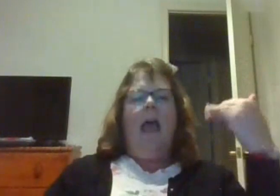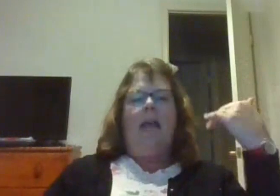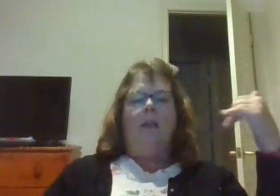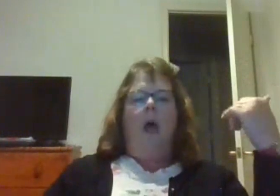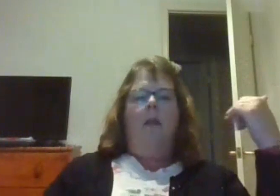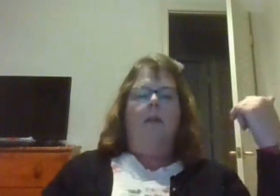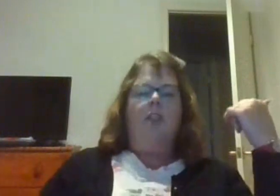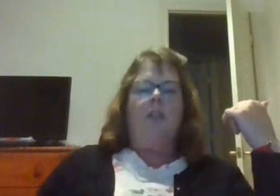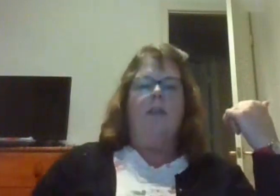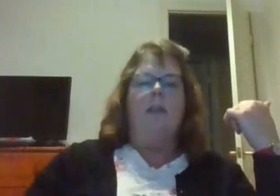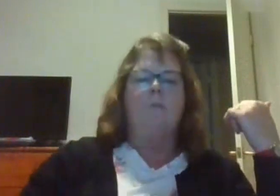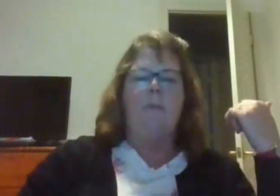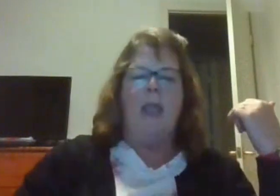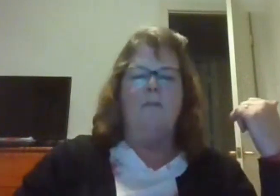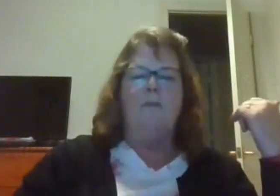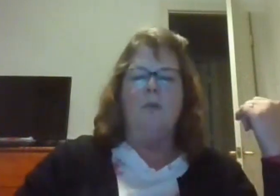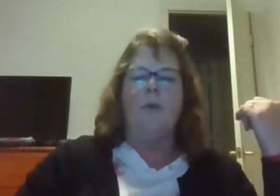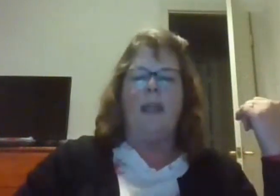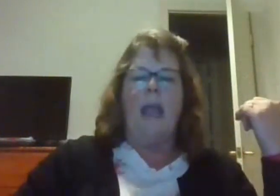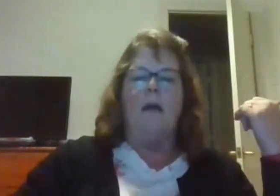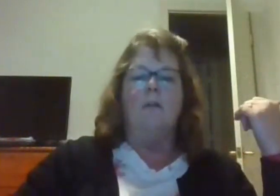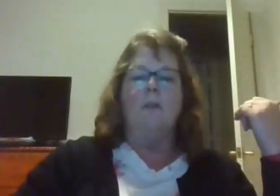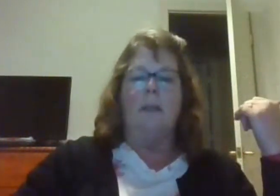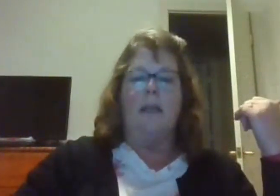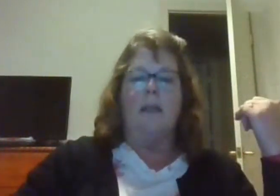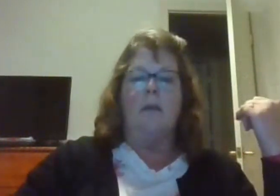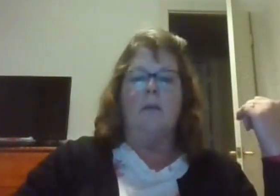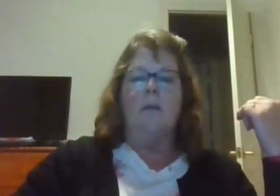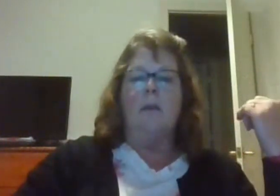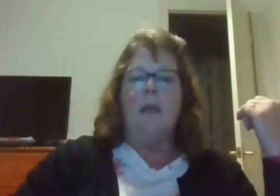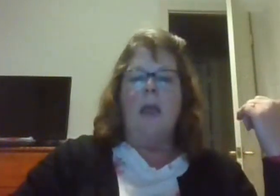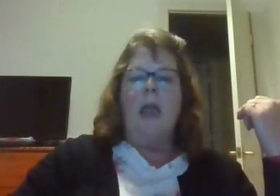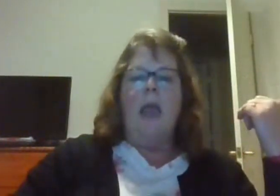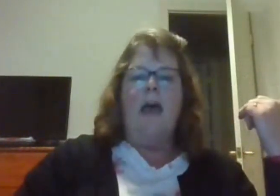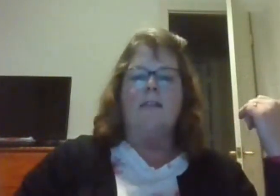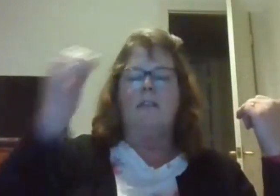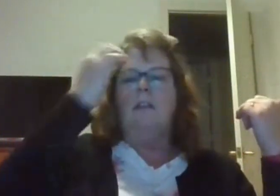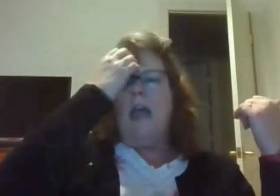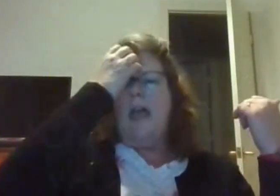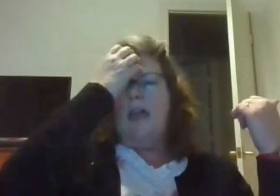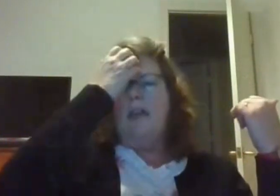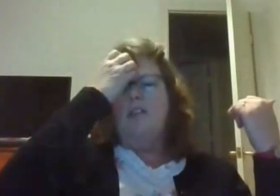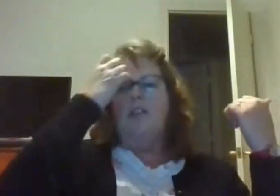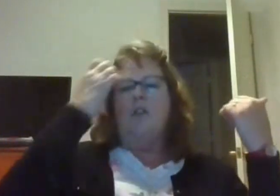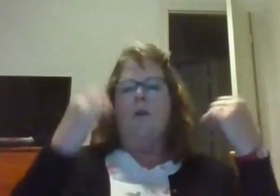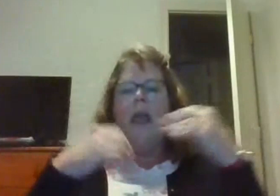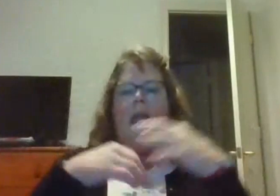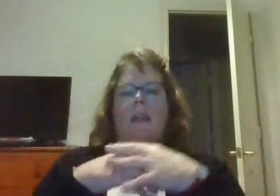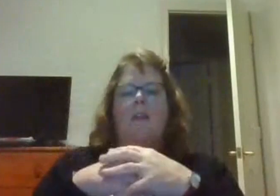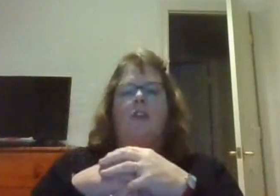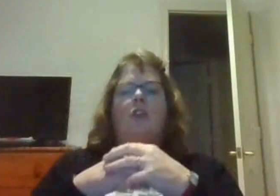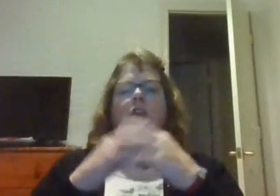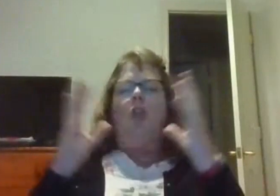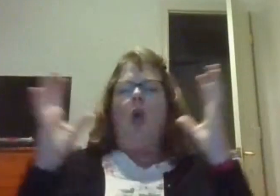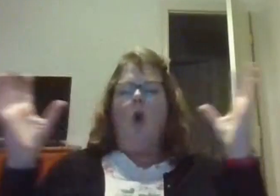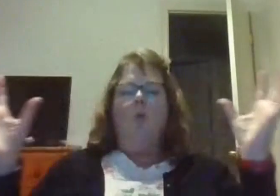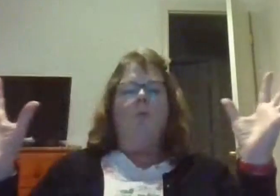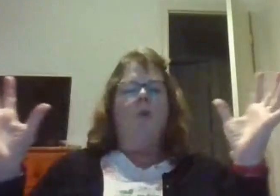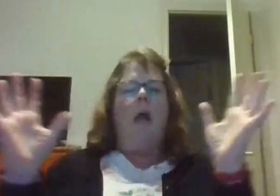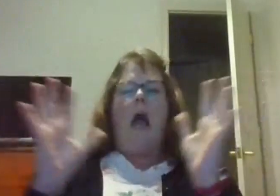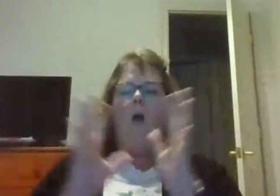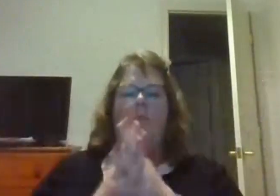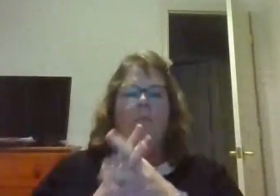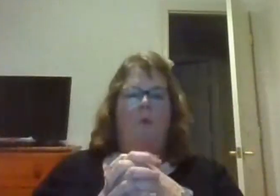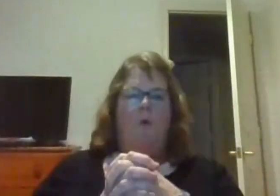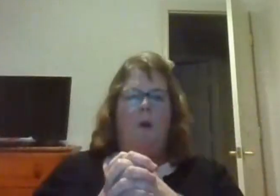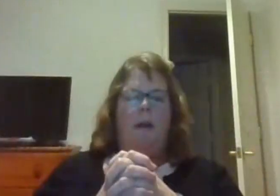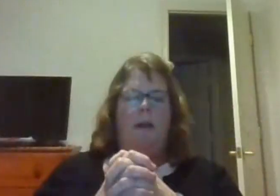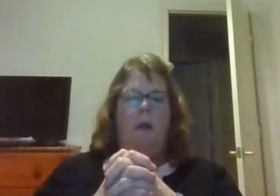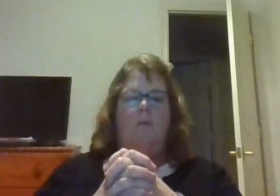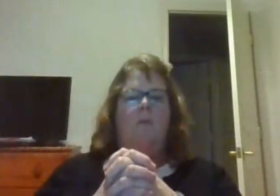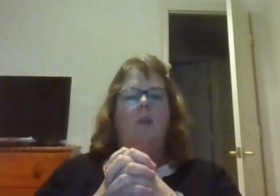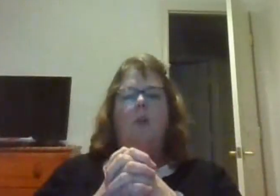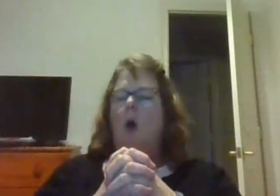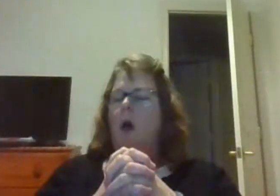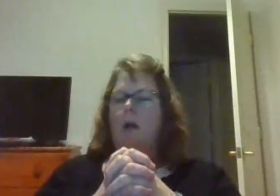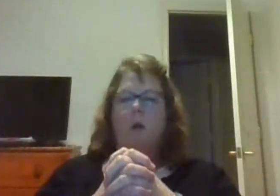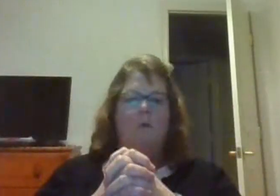Acknowledging this painful reality has led to a global outpouring of long